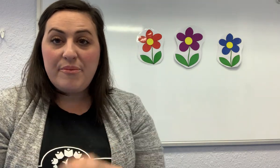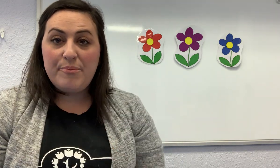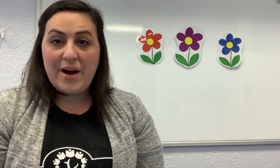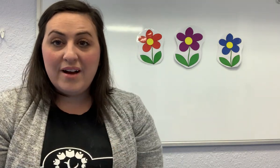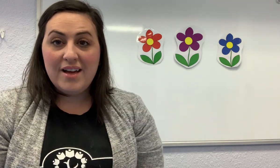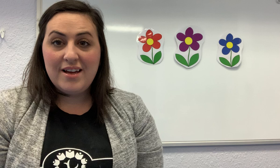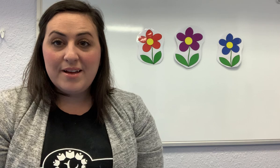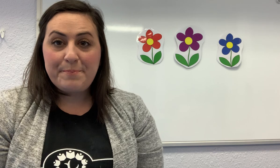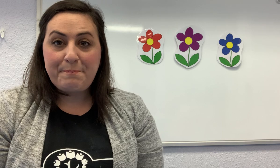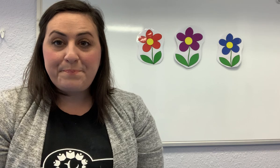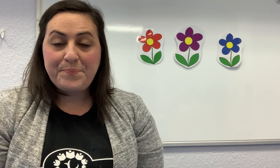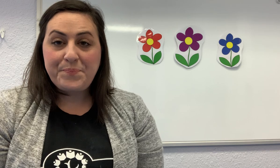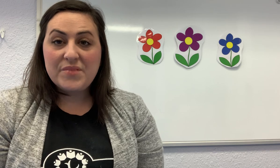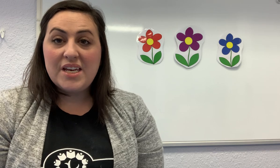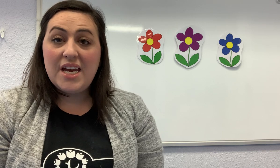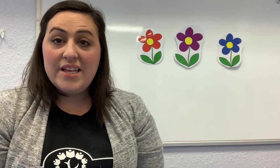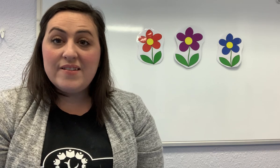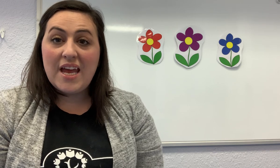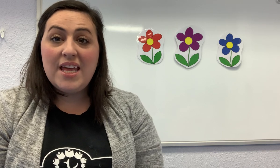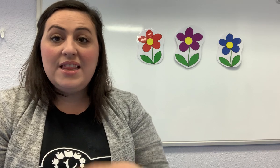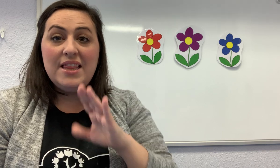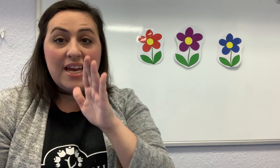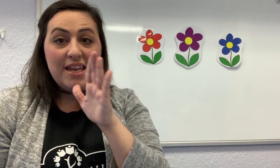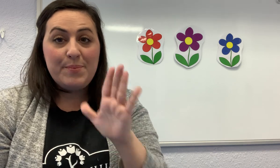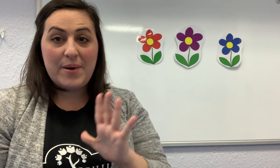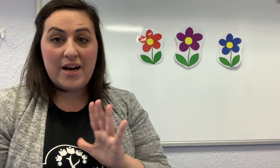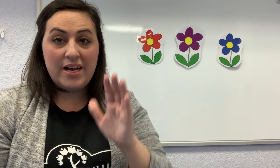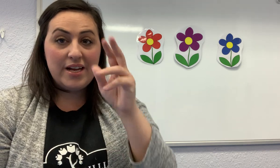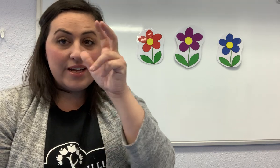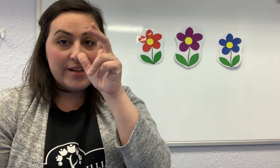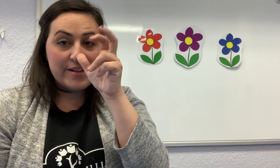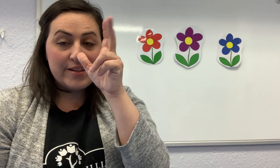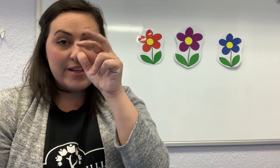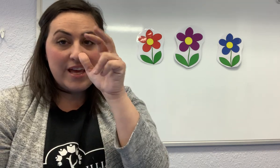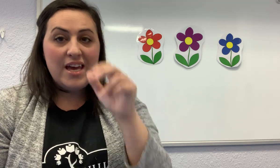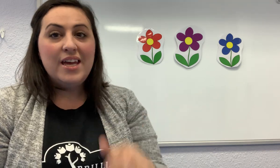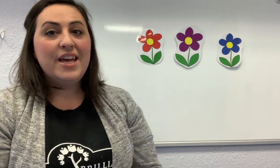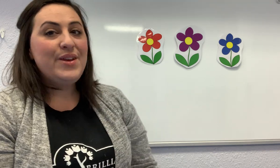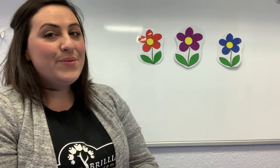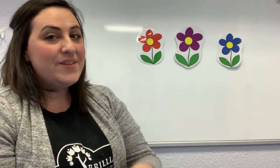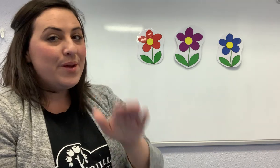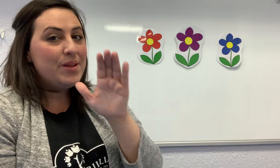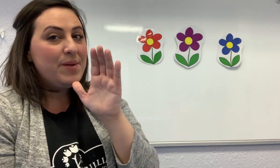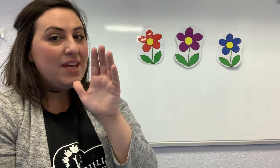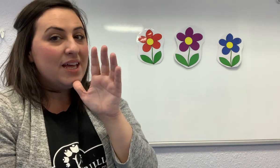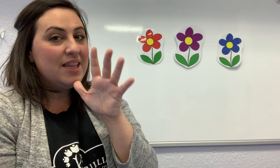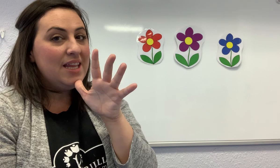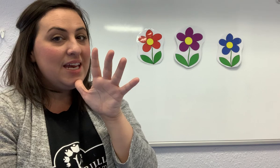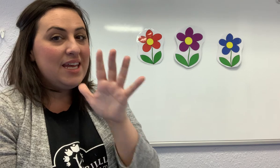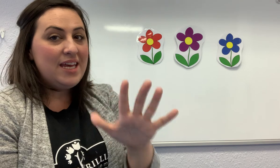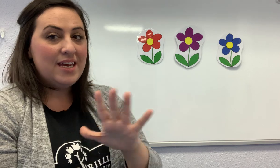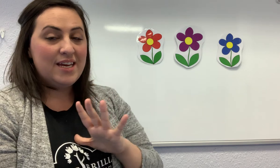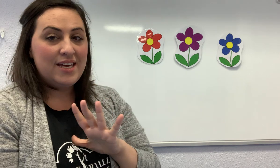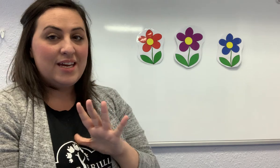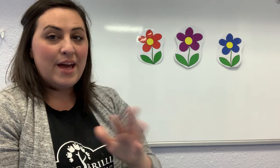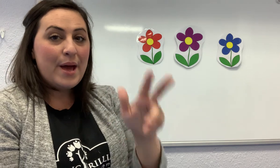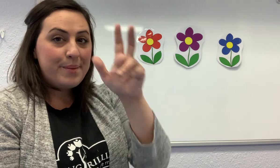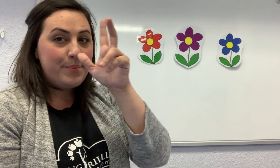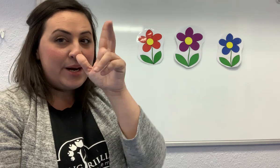of bug. It is a ladybug. Can you say with me ladybug?